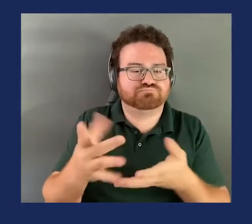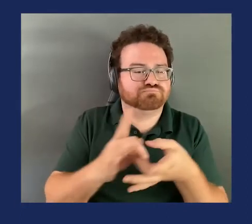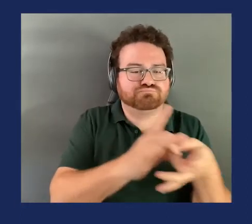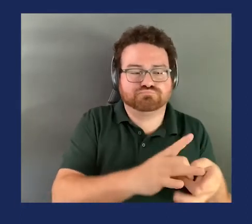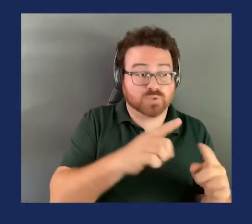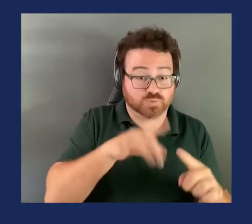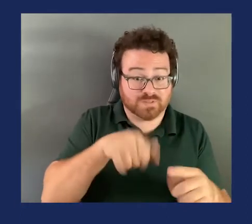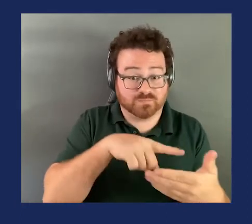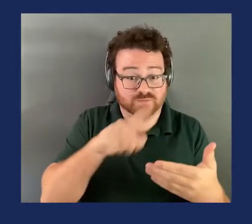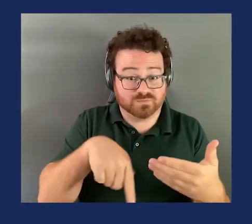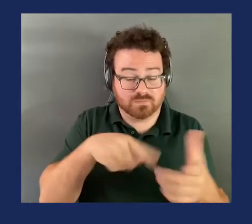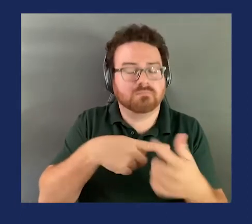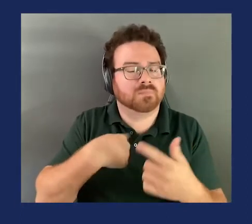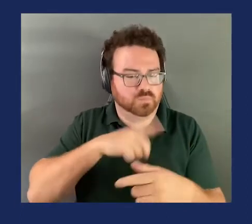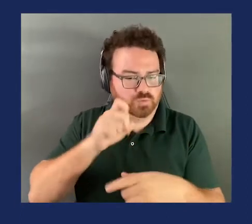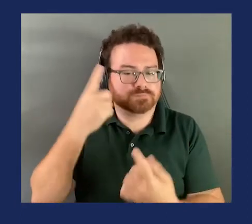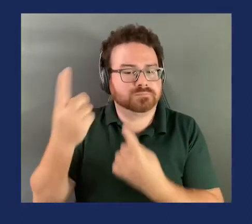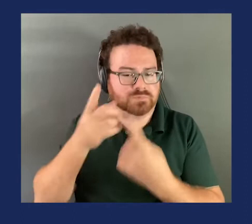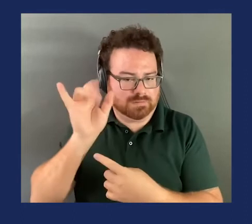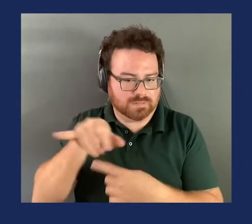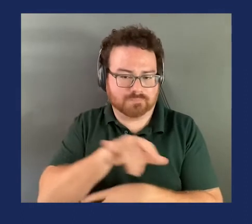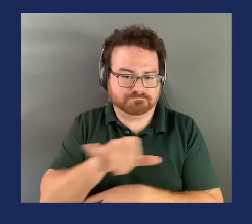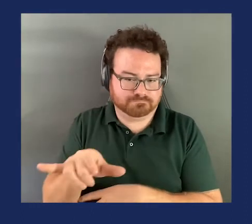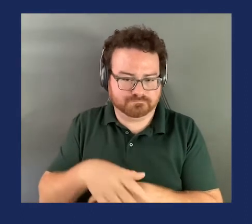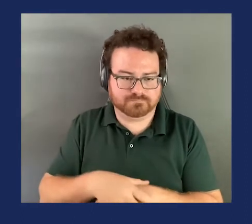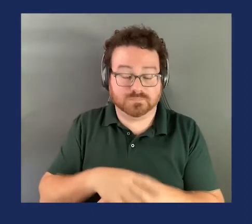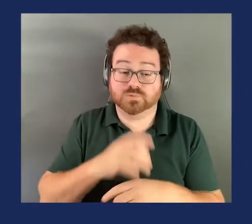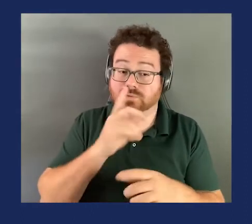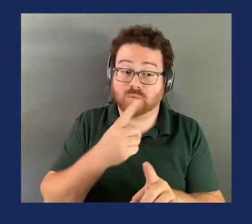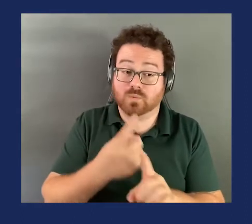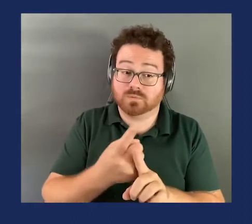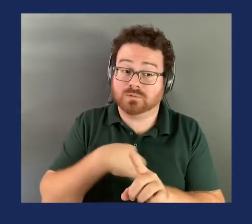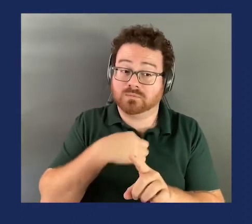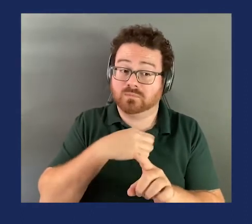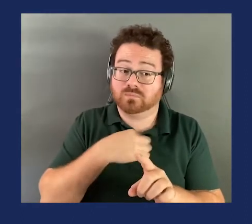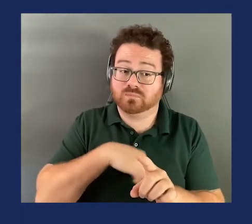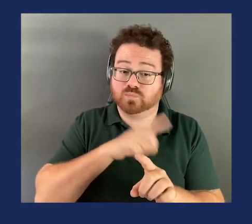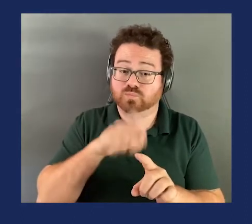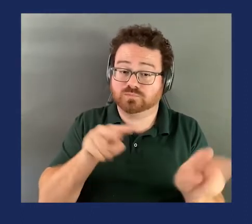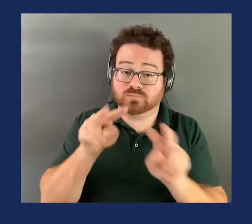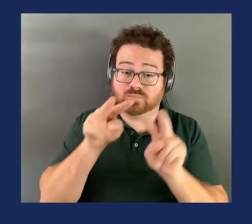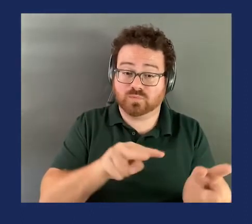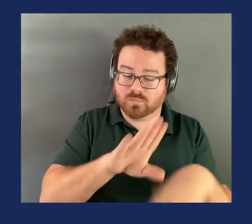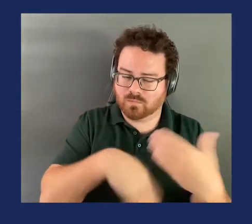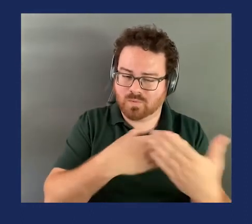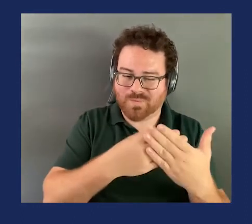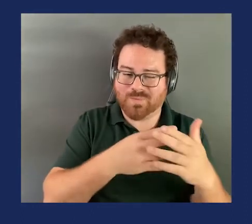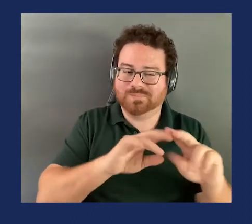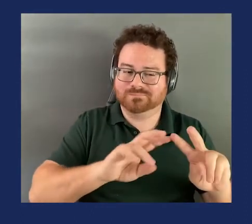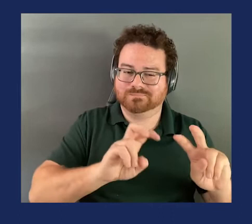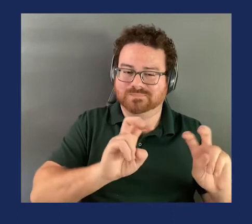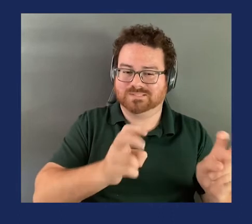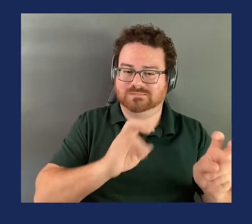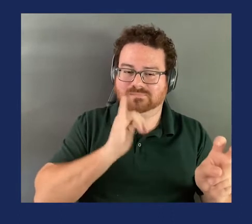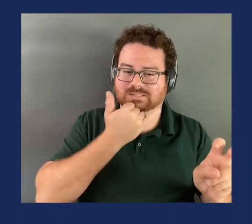that should also be considered. So not only should we look at all of these incidents deeper, but they need to